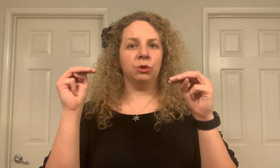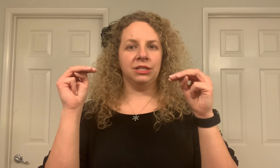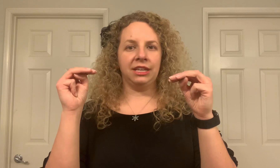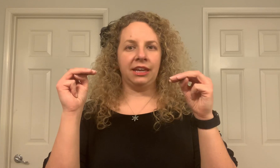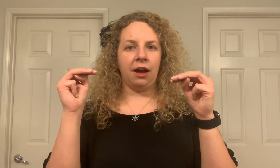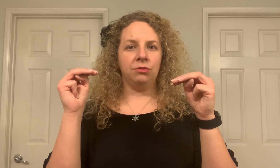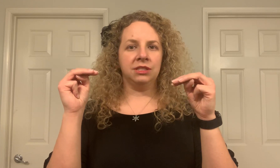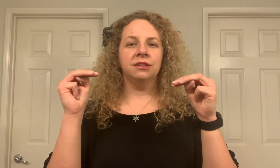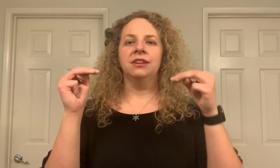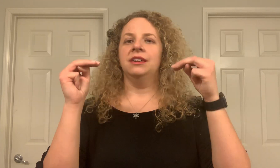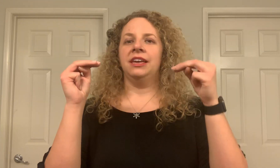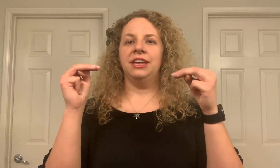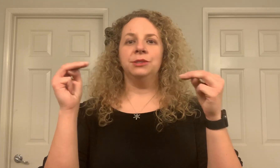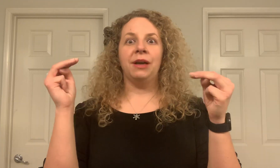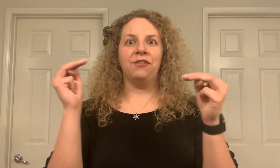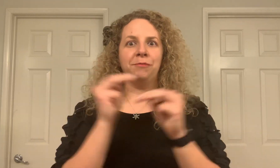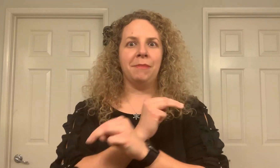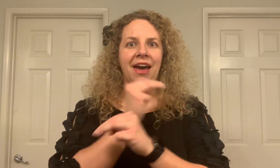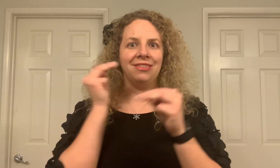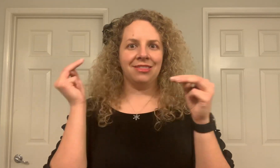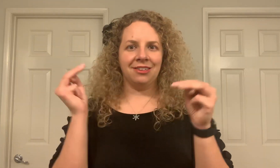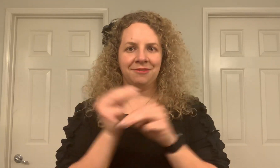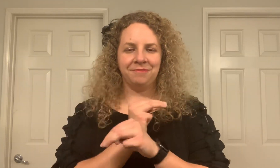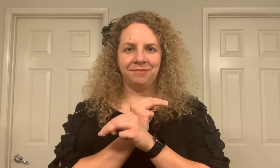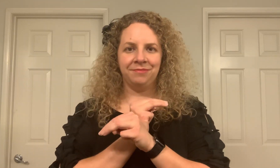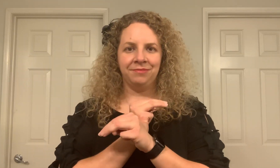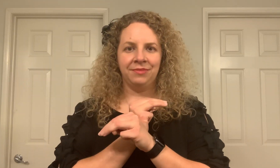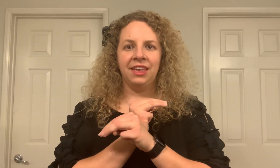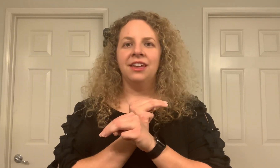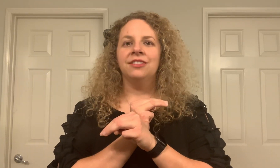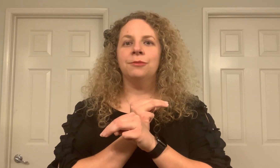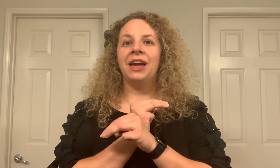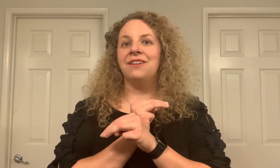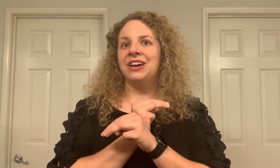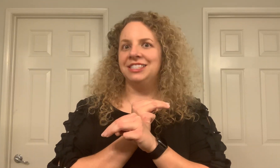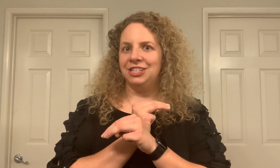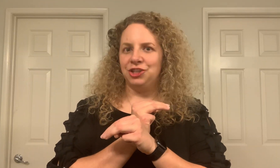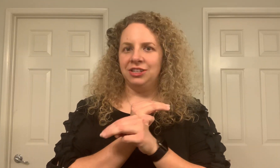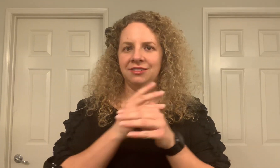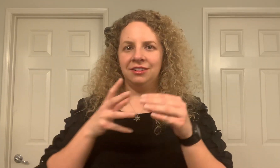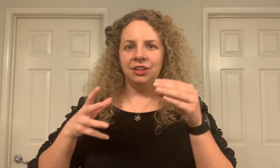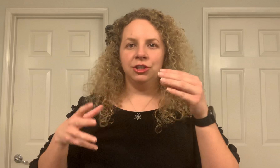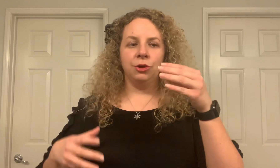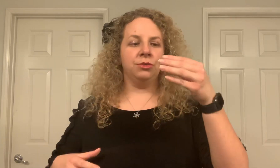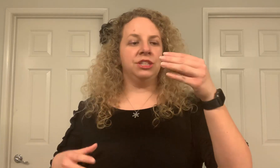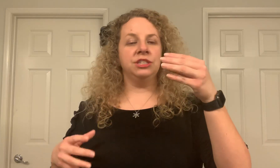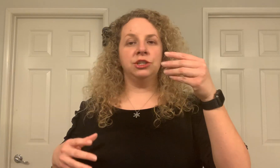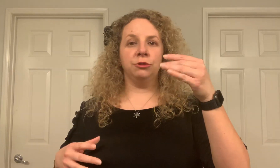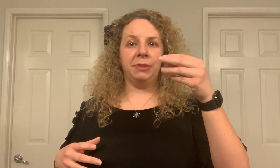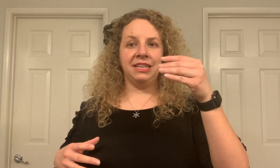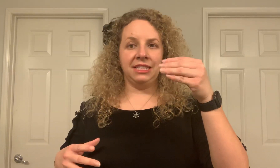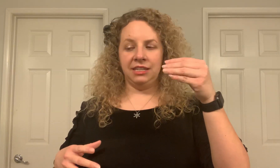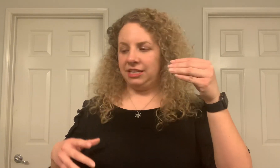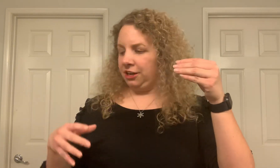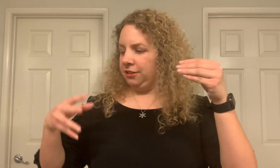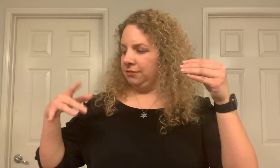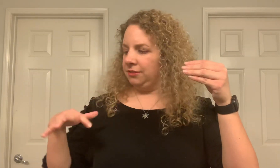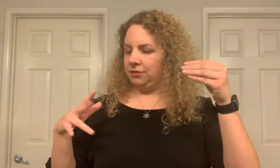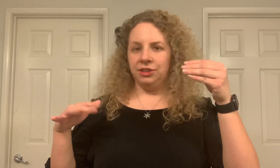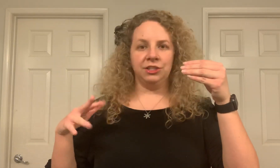more sticking out. Okay, so we have math. Then we have addition. So this is your base hand here. This